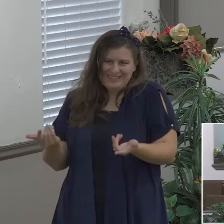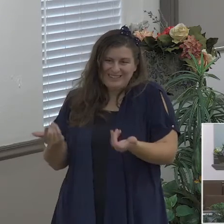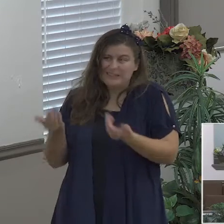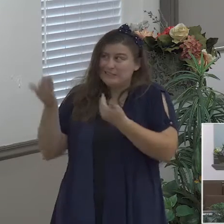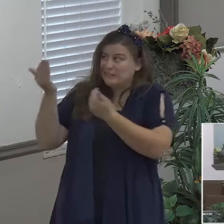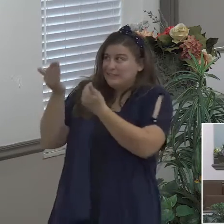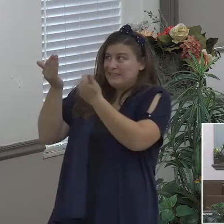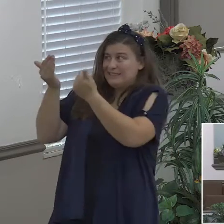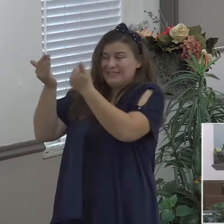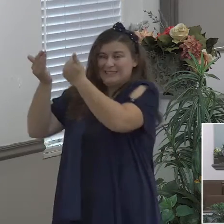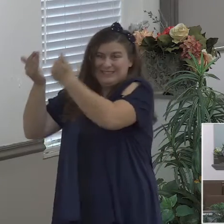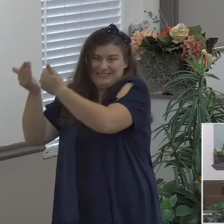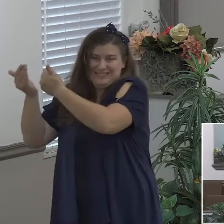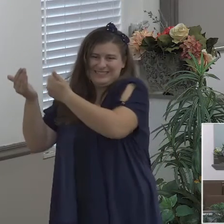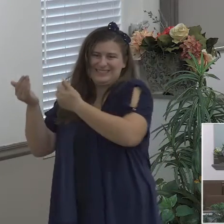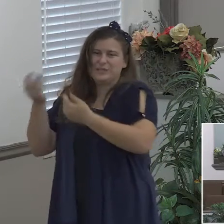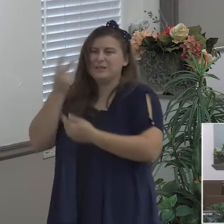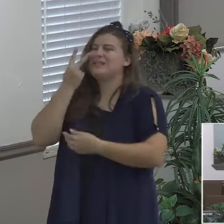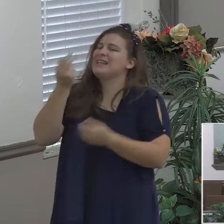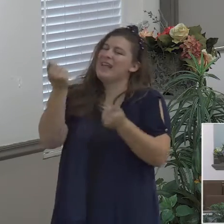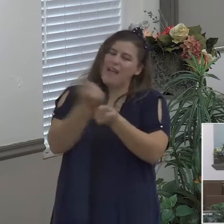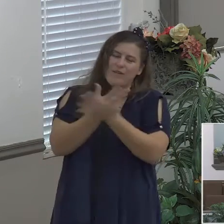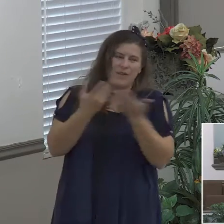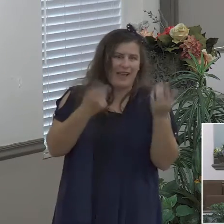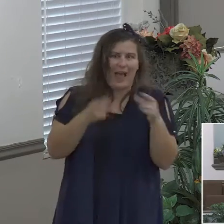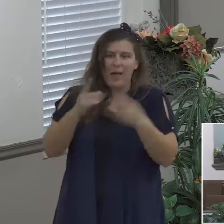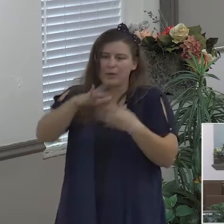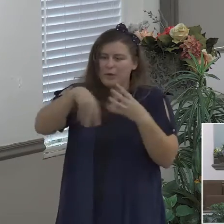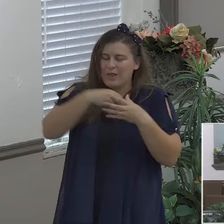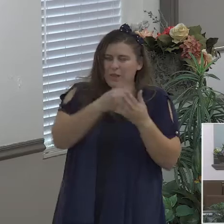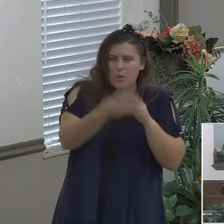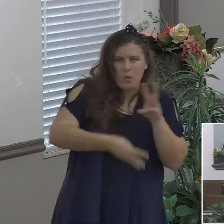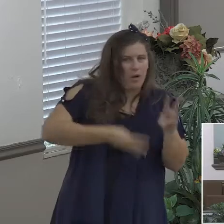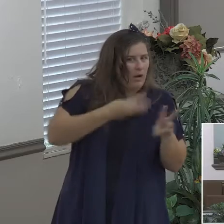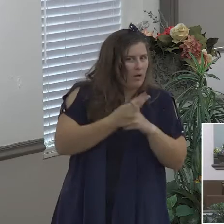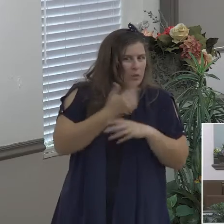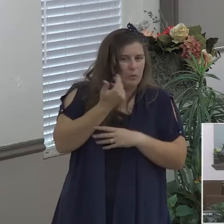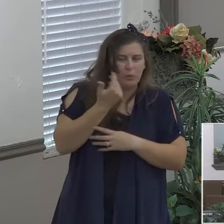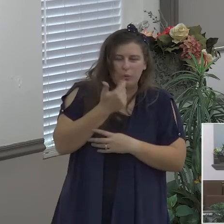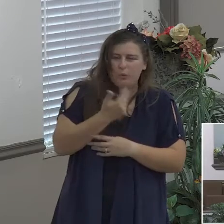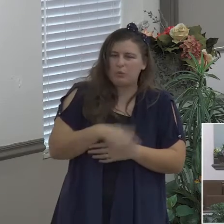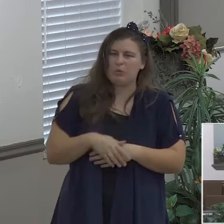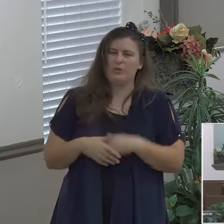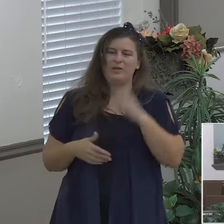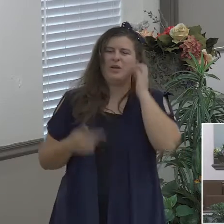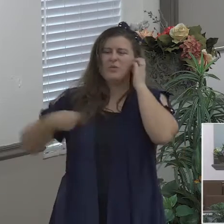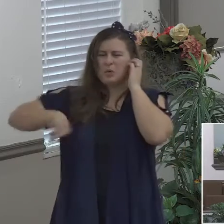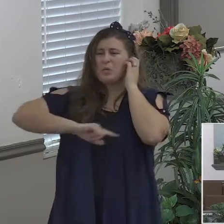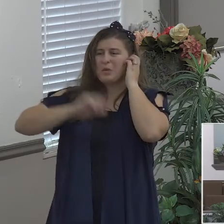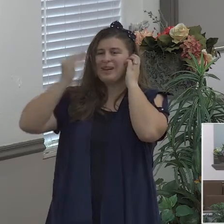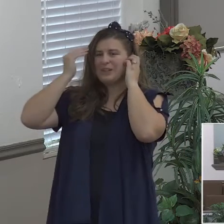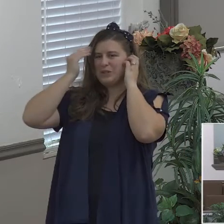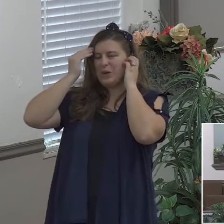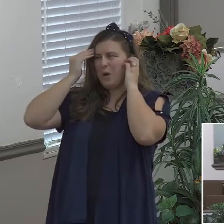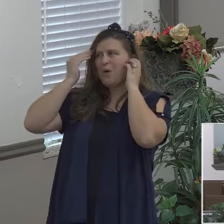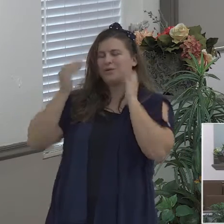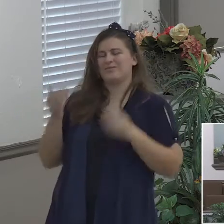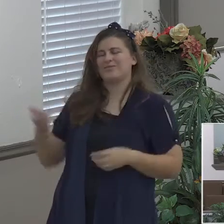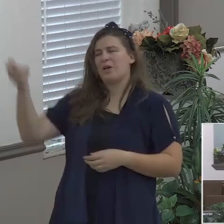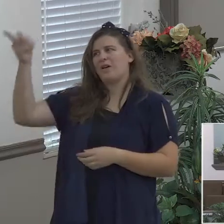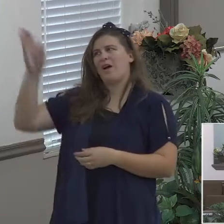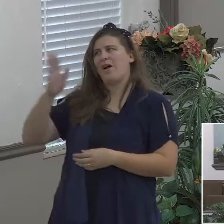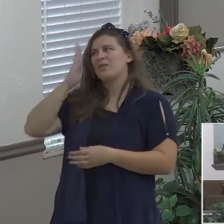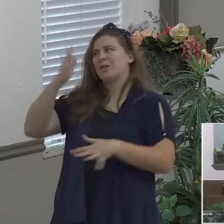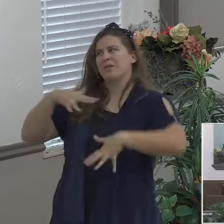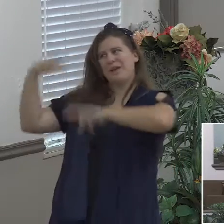that are going to transpire in the tribulation so we know we listen but we've been in the perilous last days of